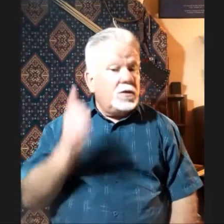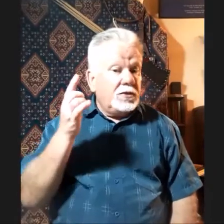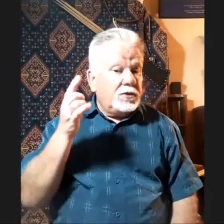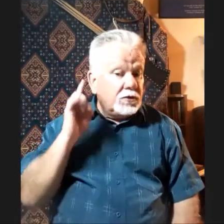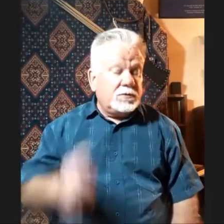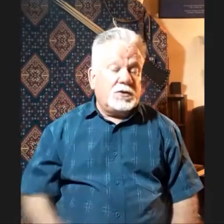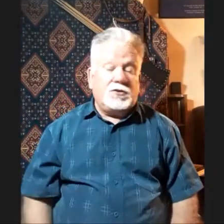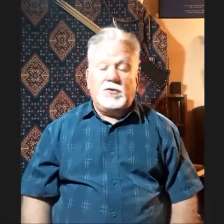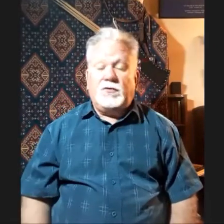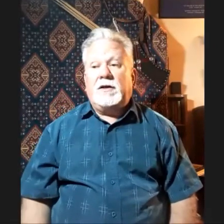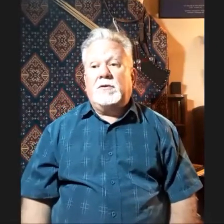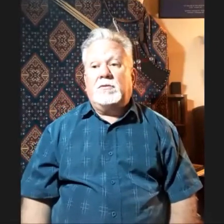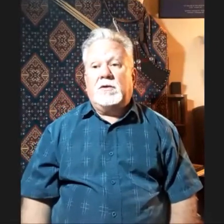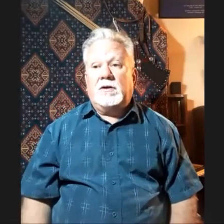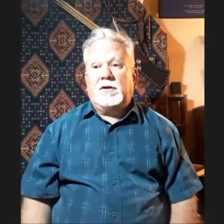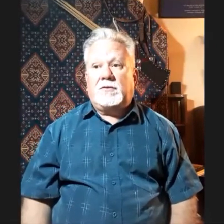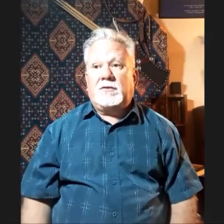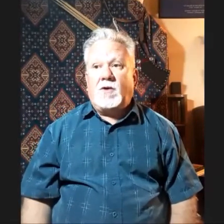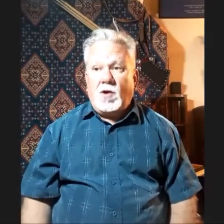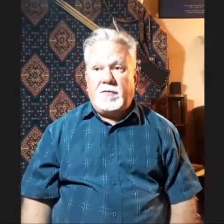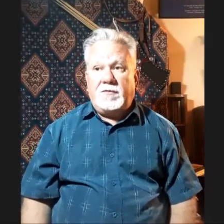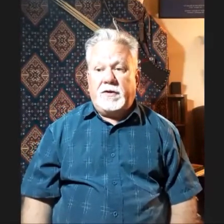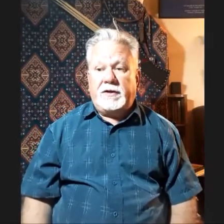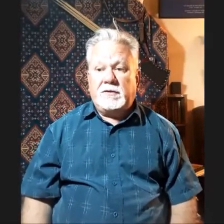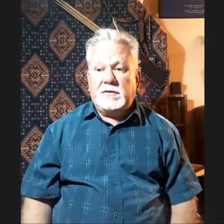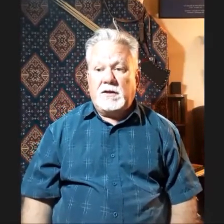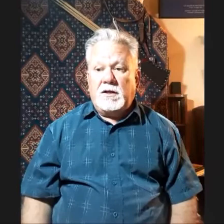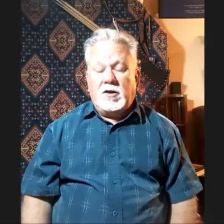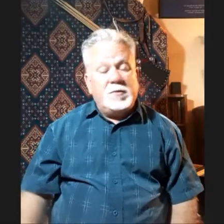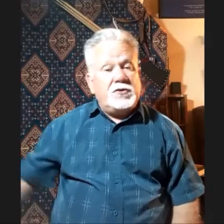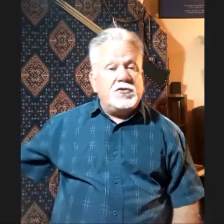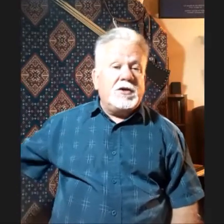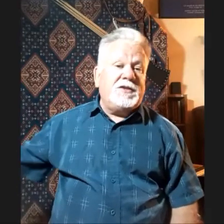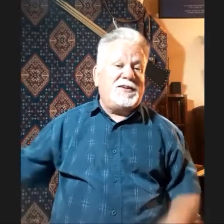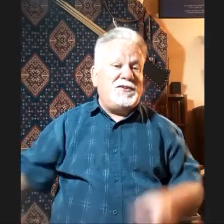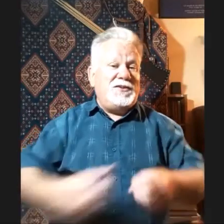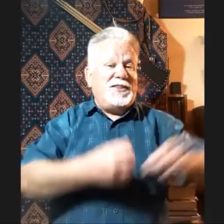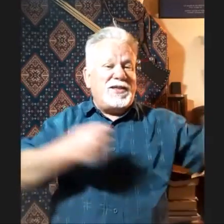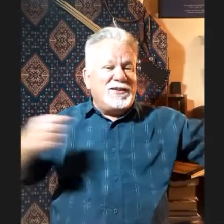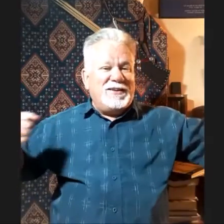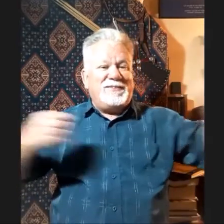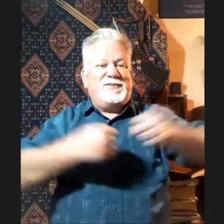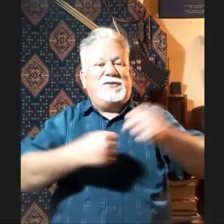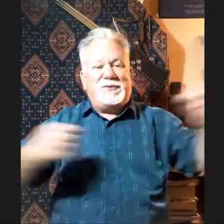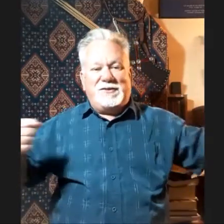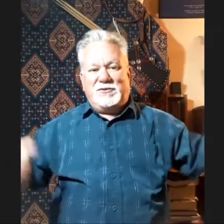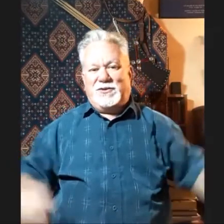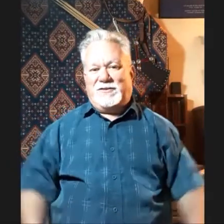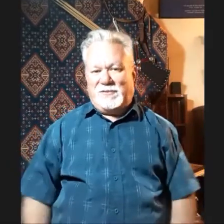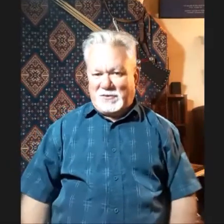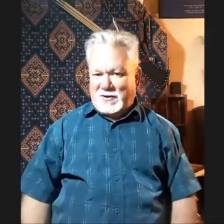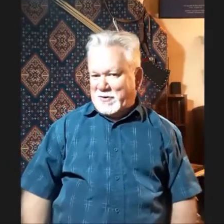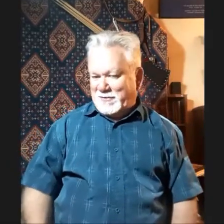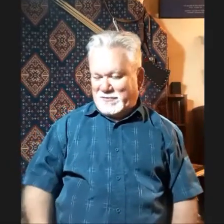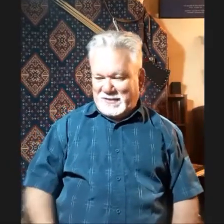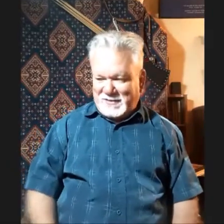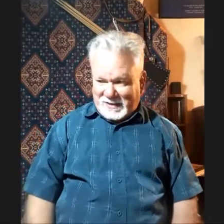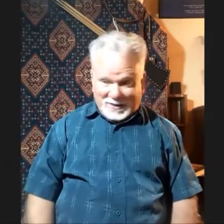The, the two finger release, I find, and I've been trying this out, you know, that little exercising device. It's a great way of testing out.